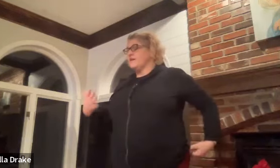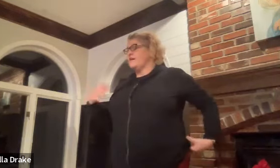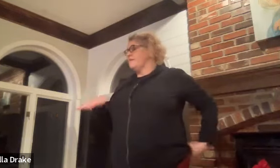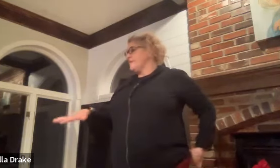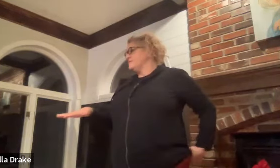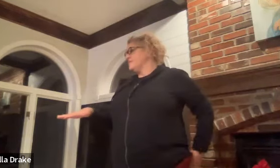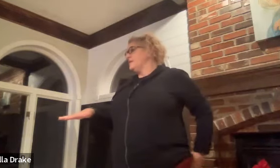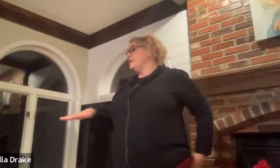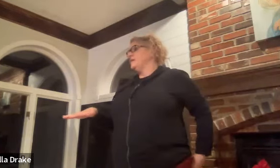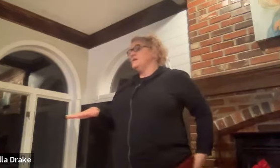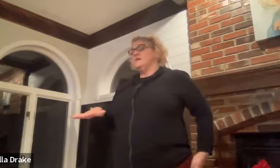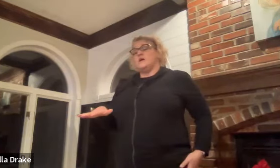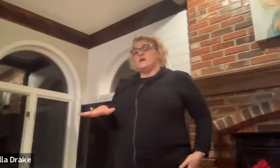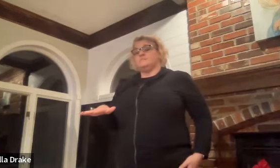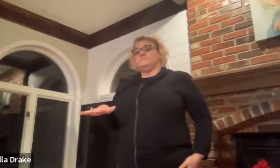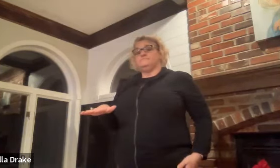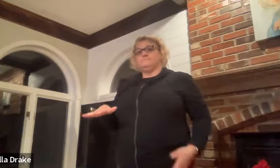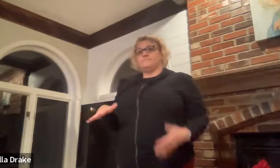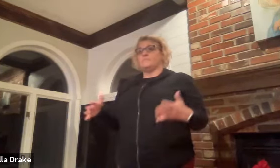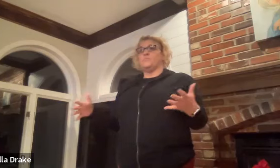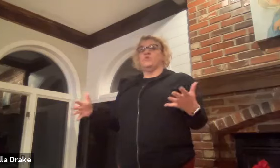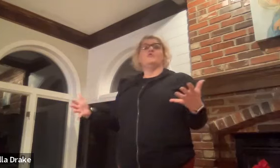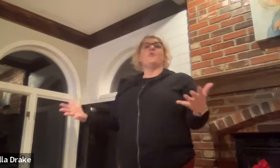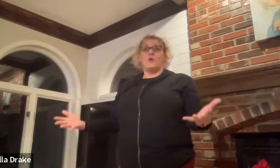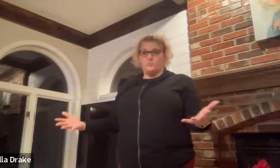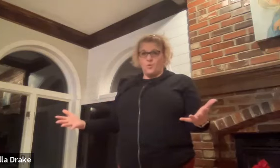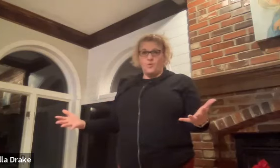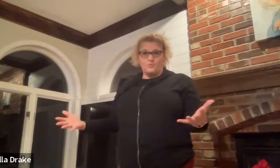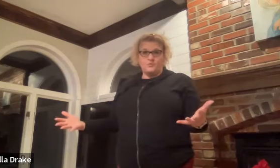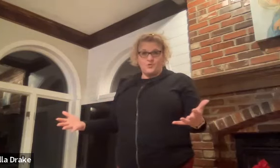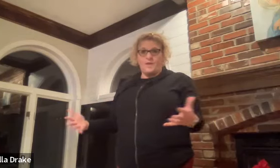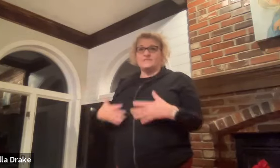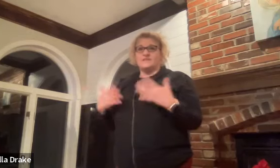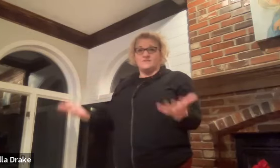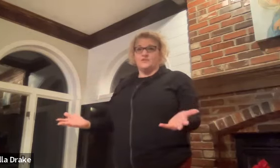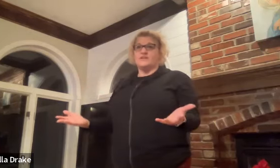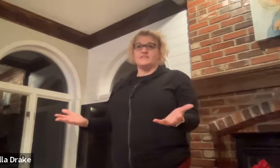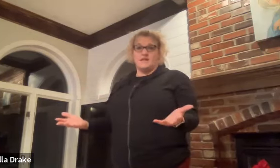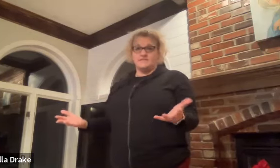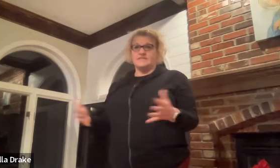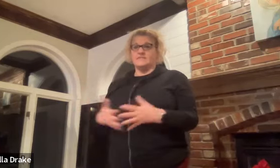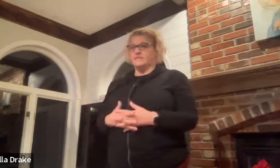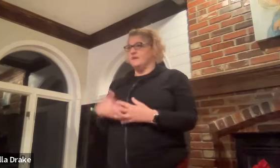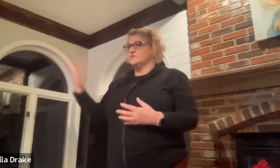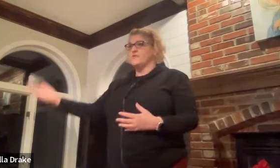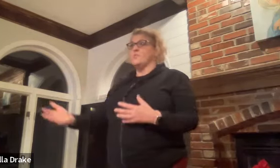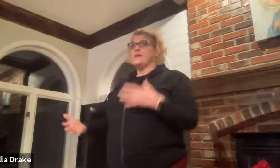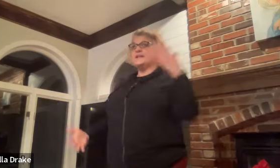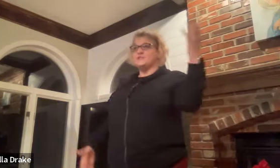than i am and so he um learned the oil program instead of learning signs until later so then when he